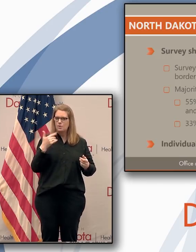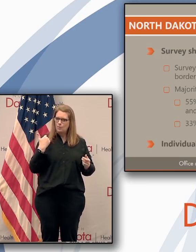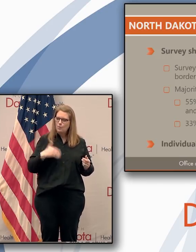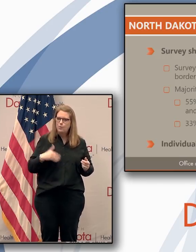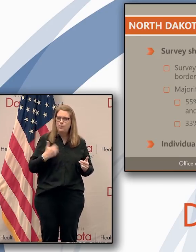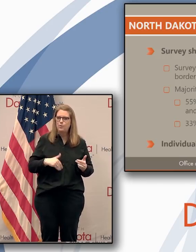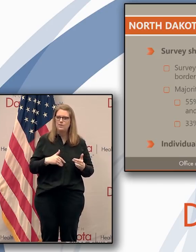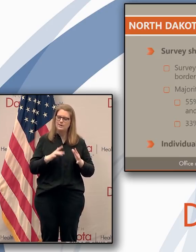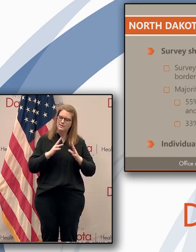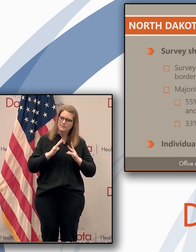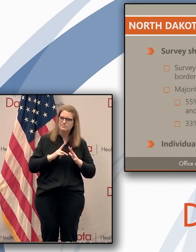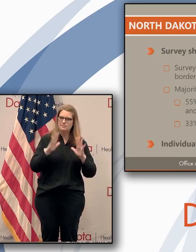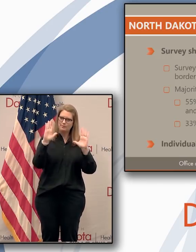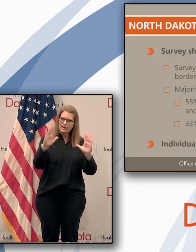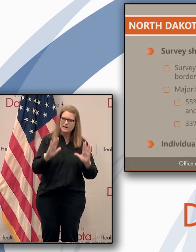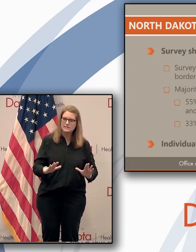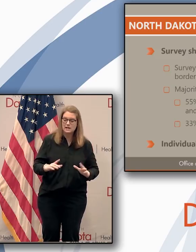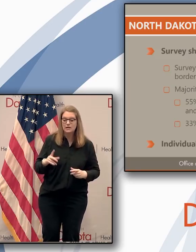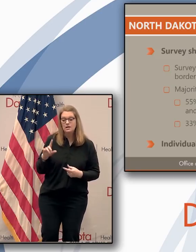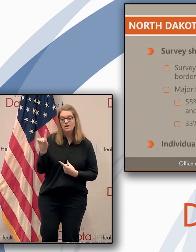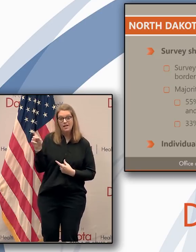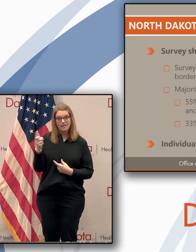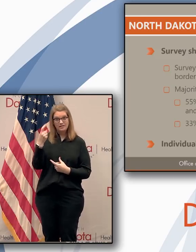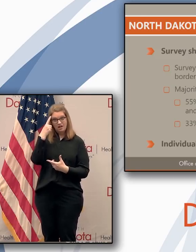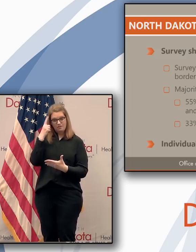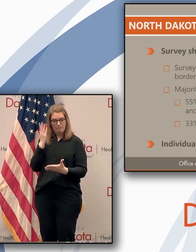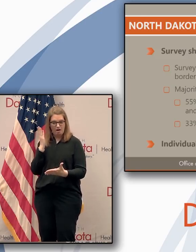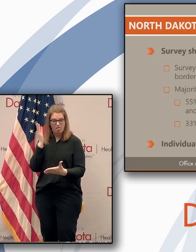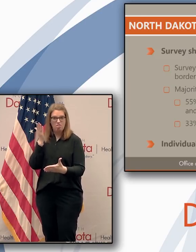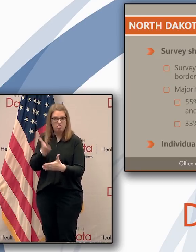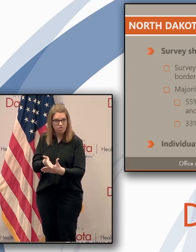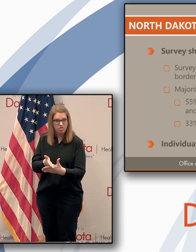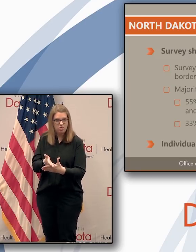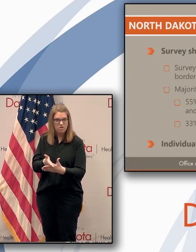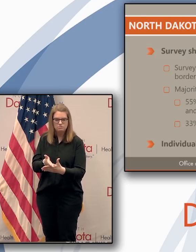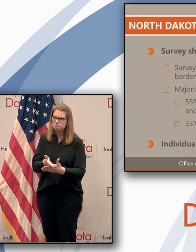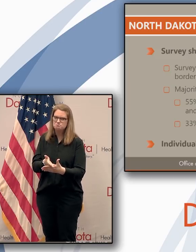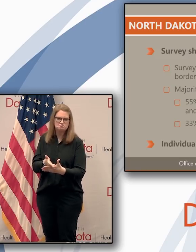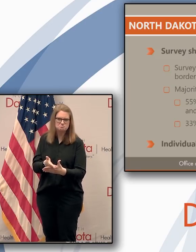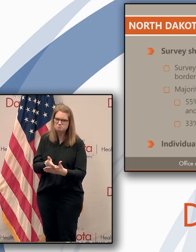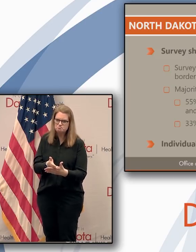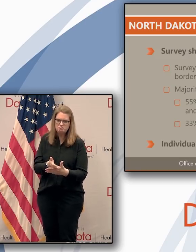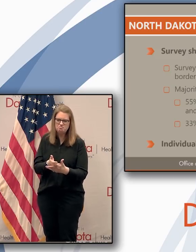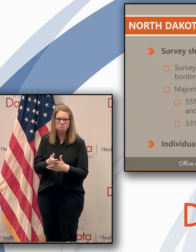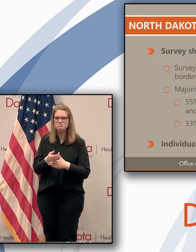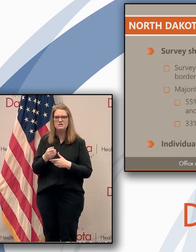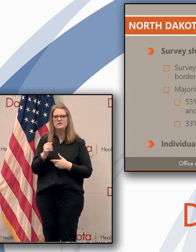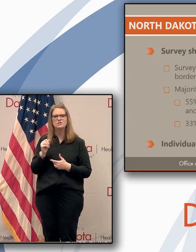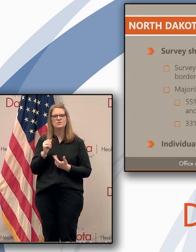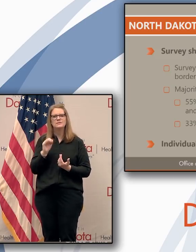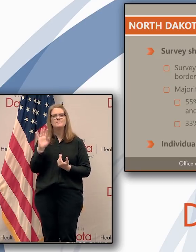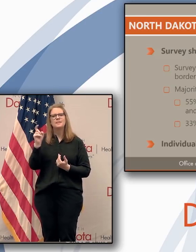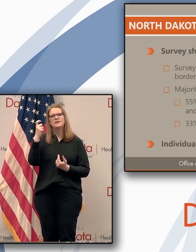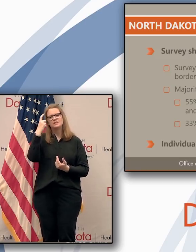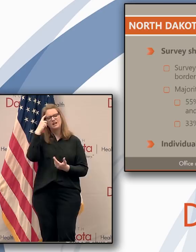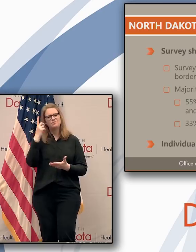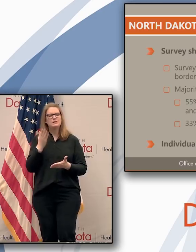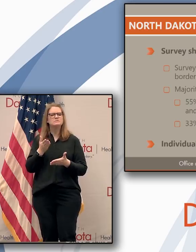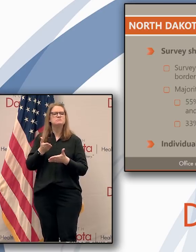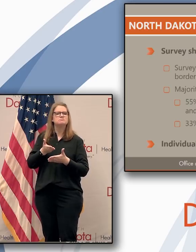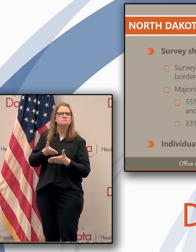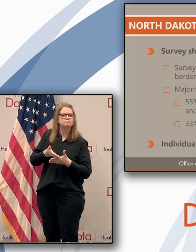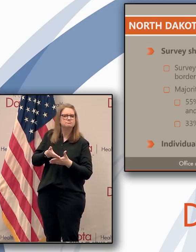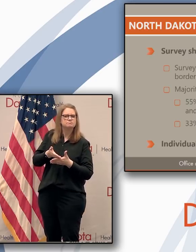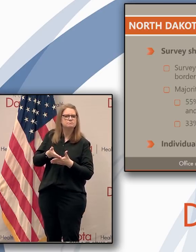Dakota relative to our our in terms of what government mandates have been, as we talked about earlier today, where